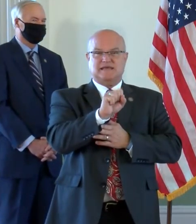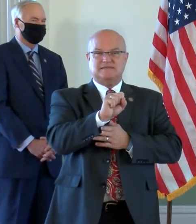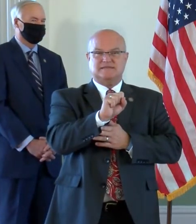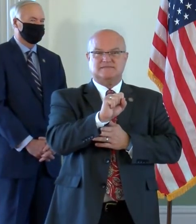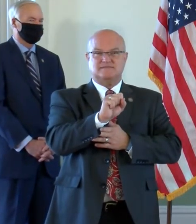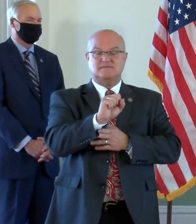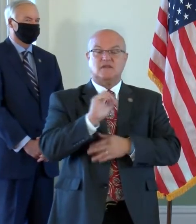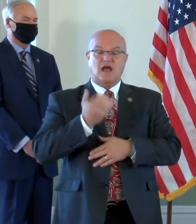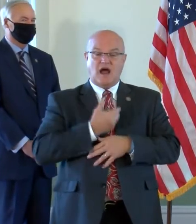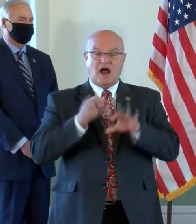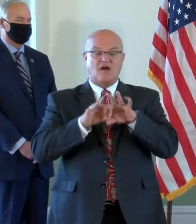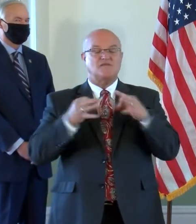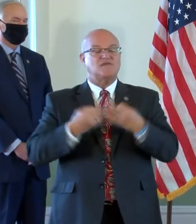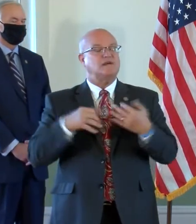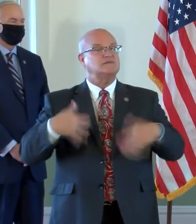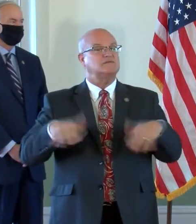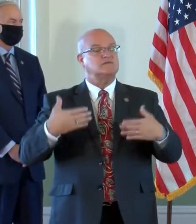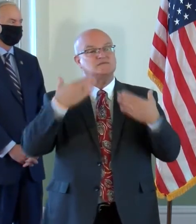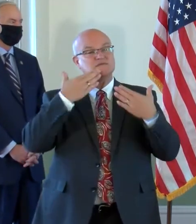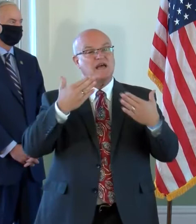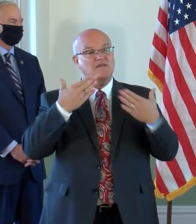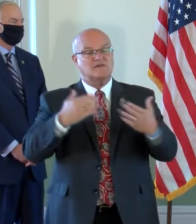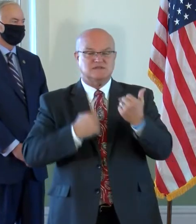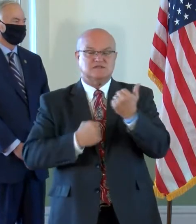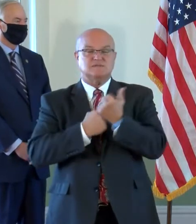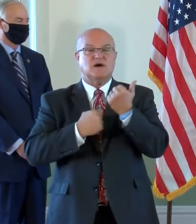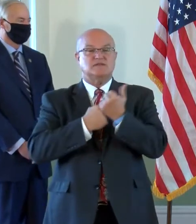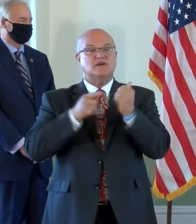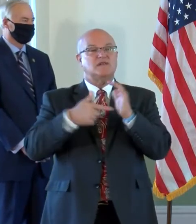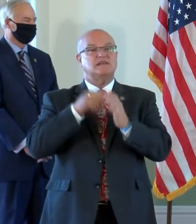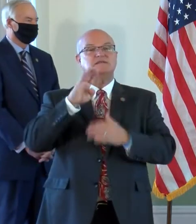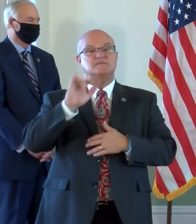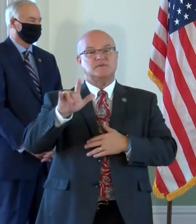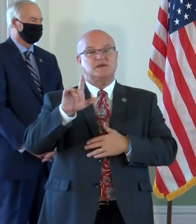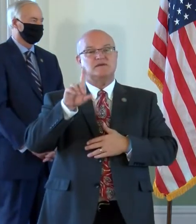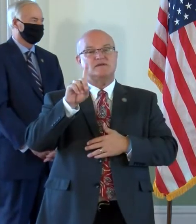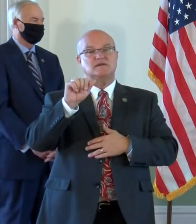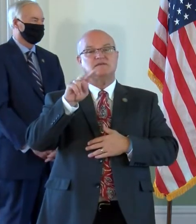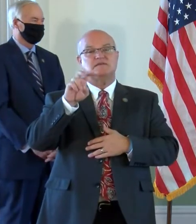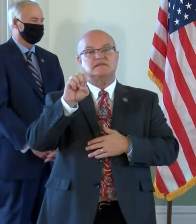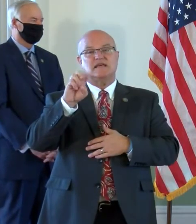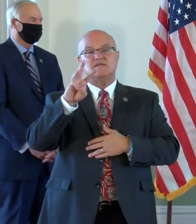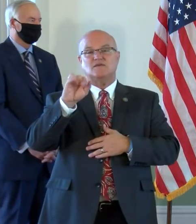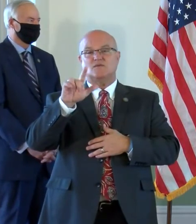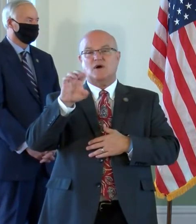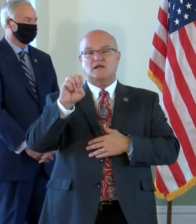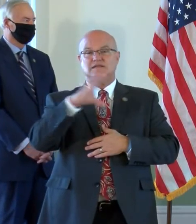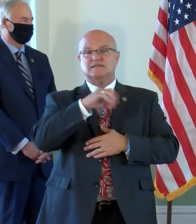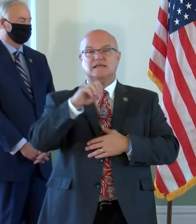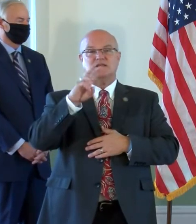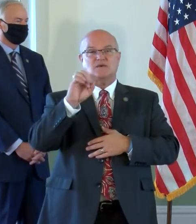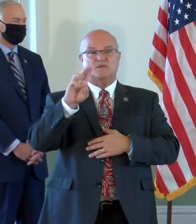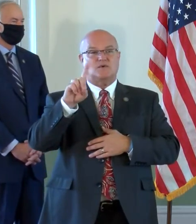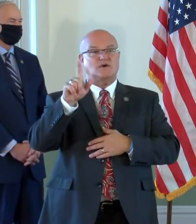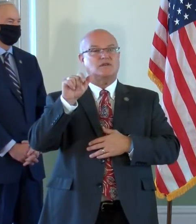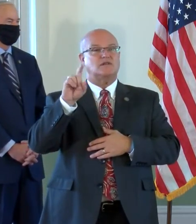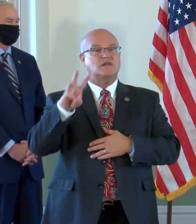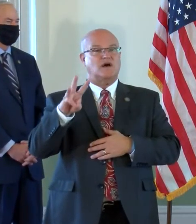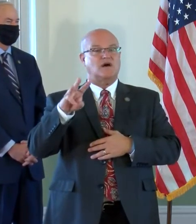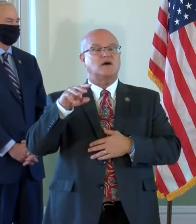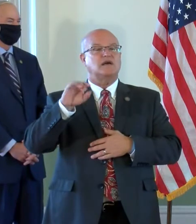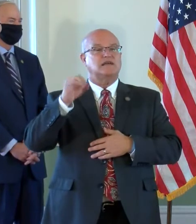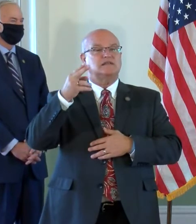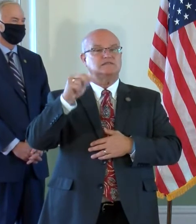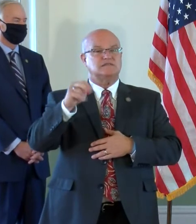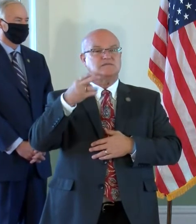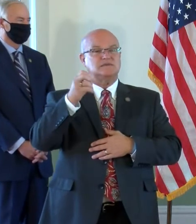Our family is tremendously grateful to the sponsors of the bill, Senator Dave Wallace and Representative Jeff Wardlaw, Senator President Pro Tem